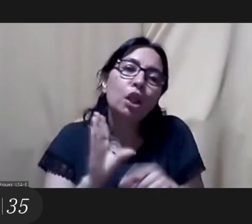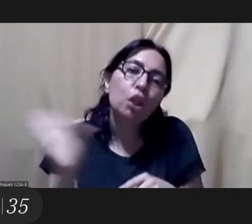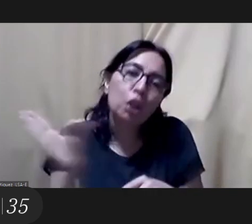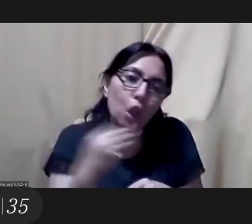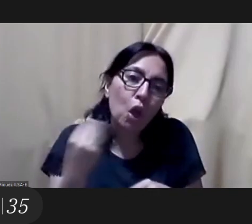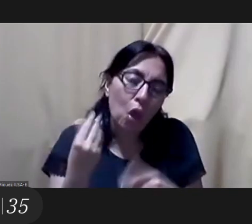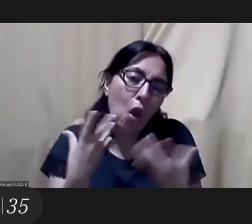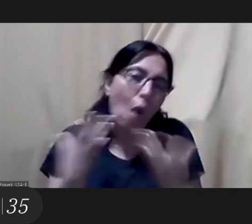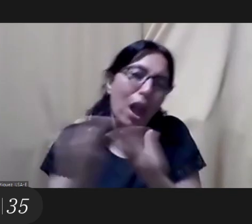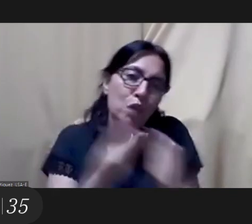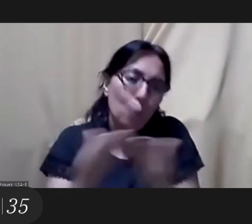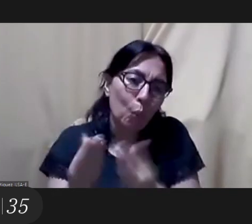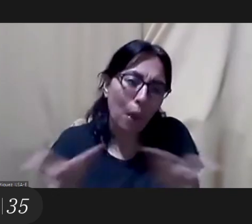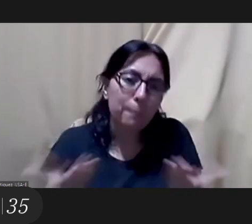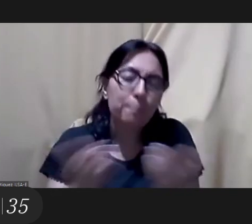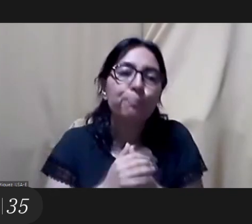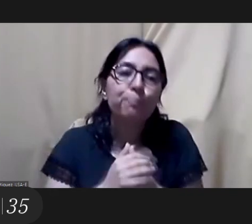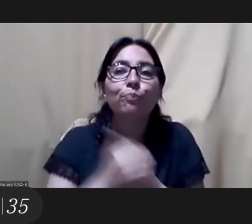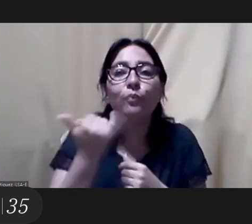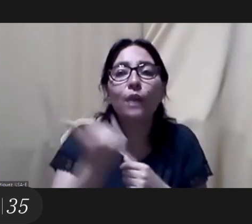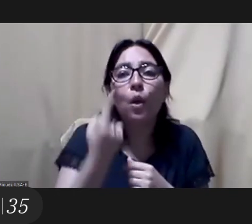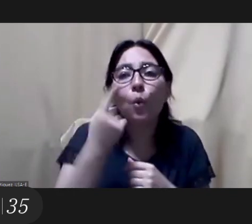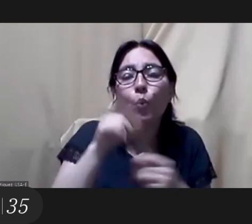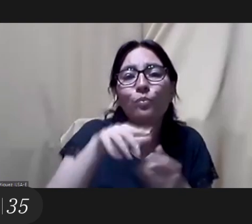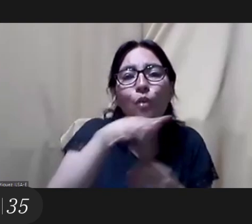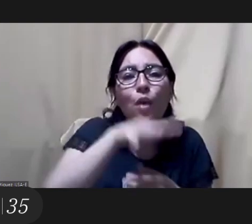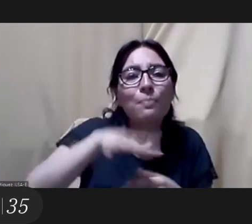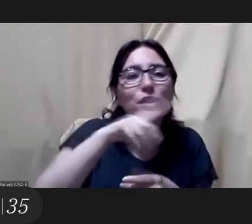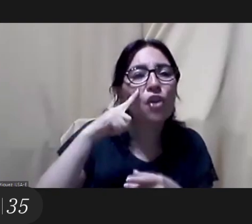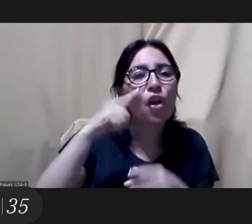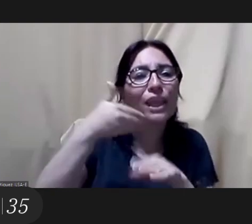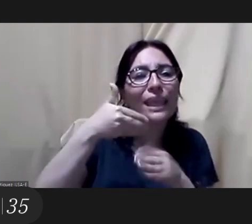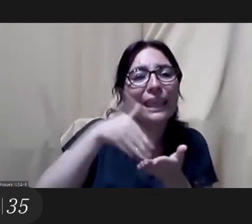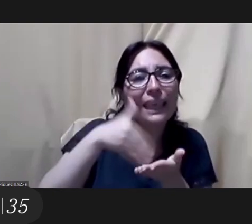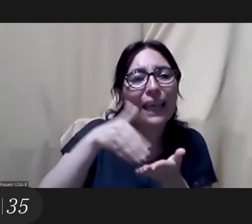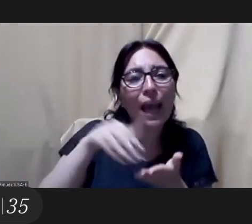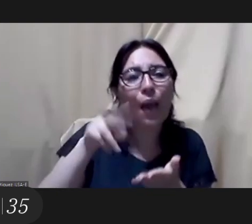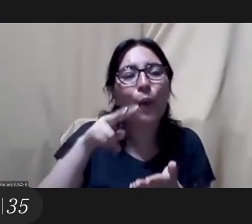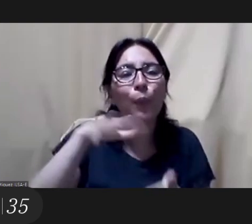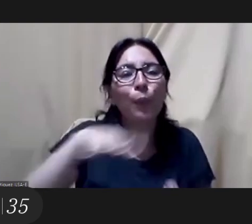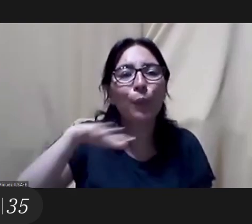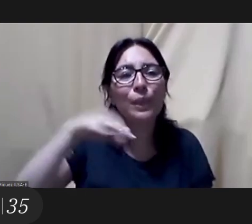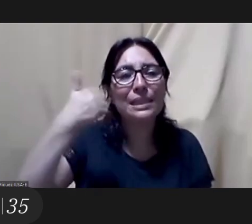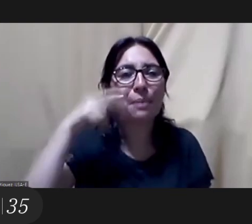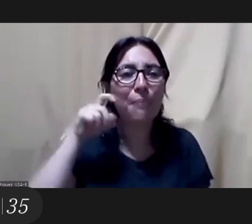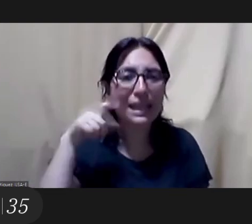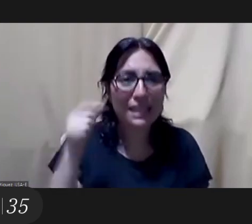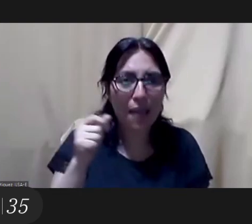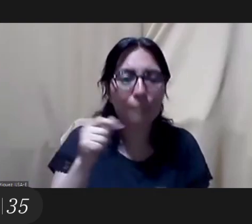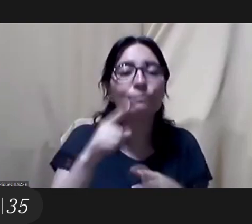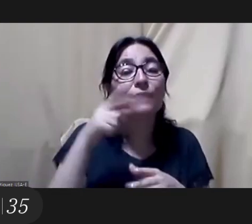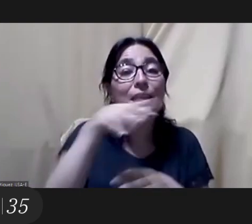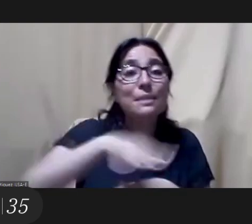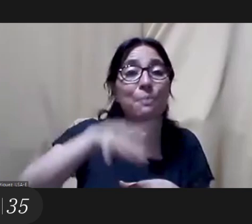that there are several contributions which are very good there is a comment from espacio inka in villa maria which says espacio inka